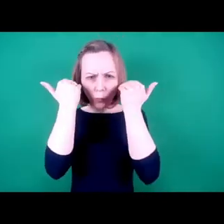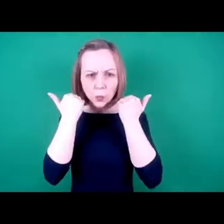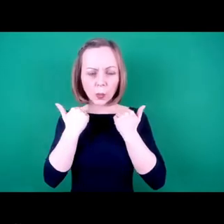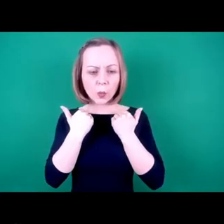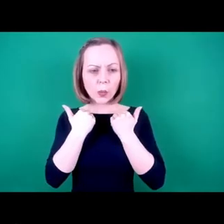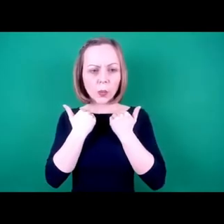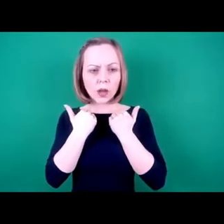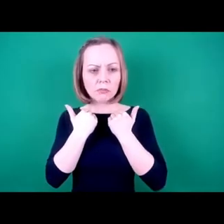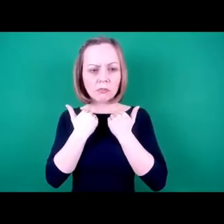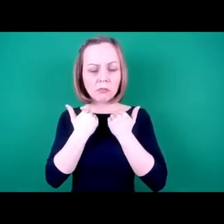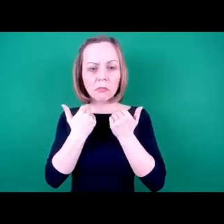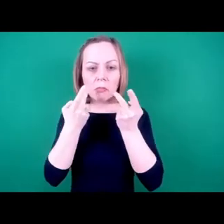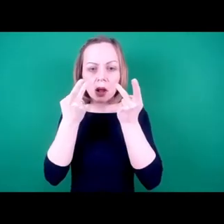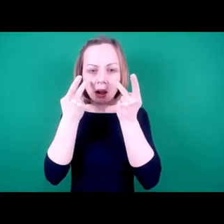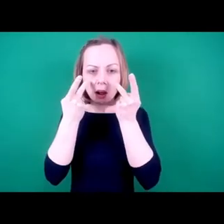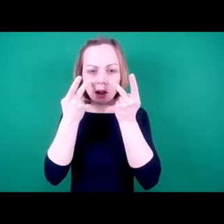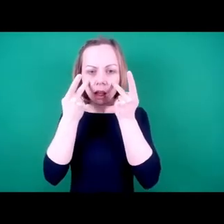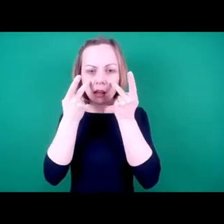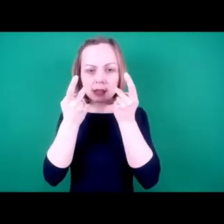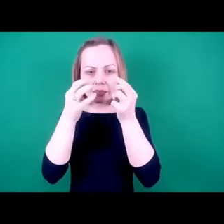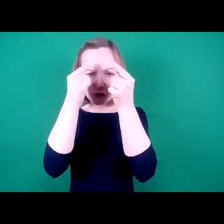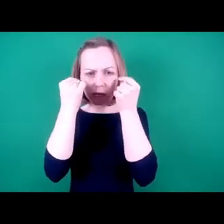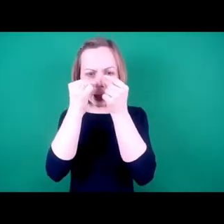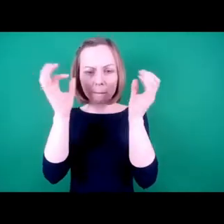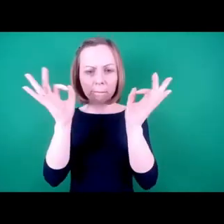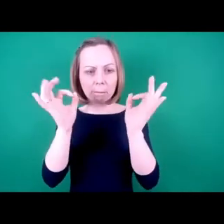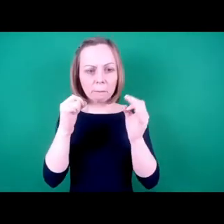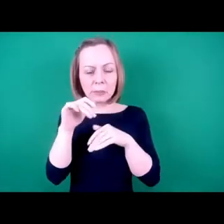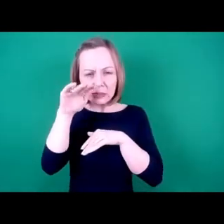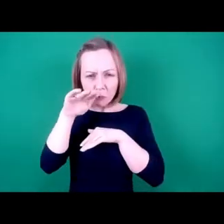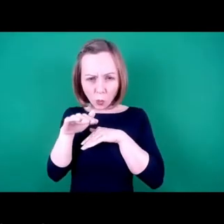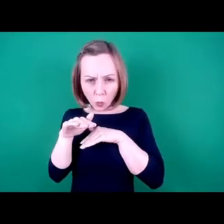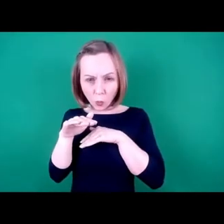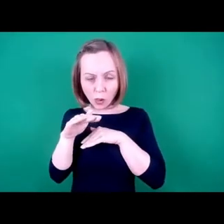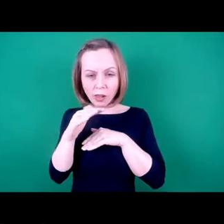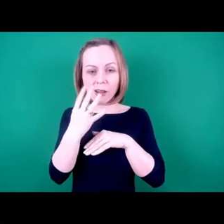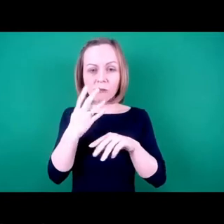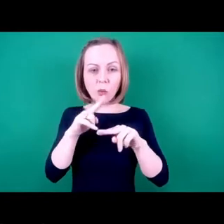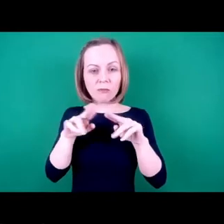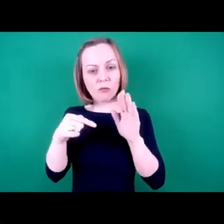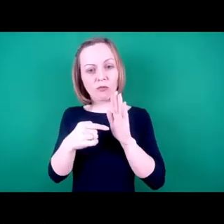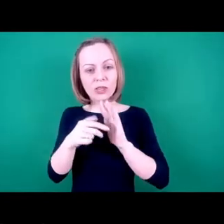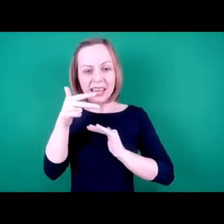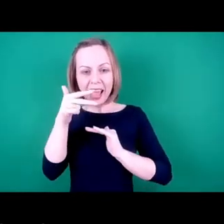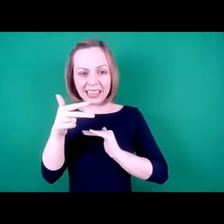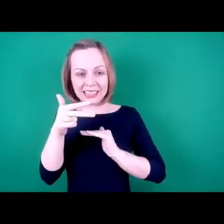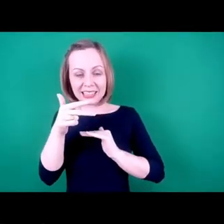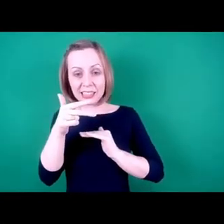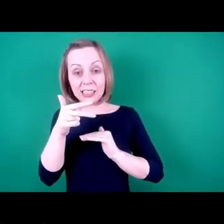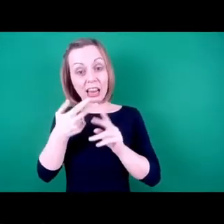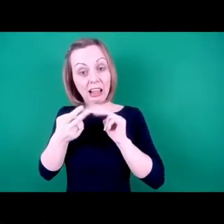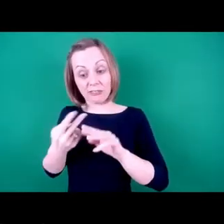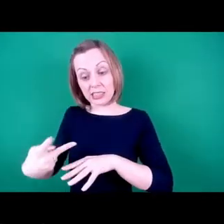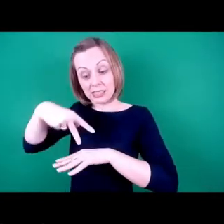frameless glasses. I'm extremely small. I'm only four foot eight when standing. And as I can't stand anymore,